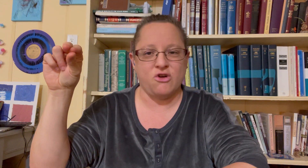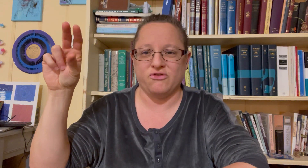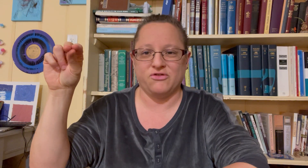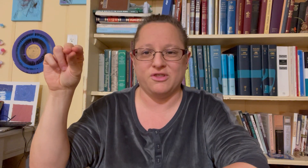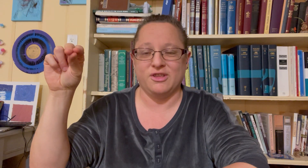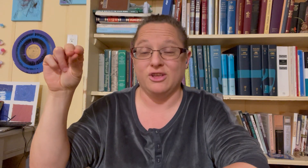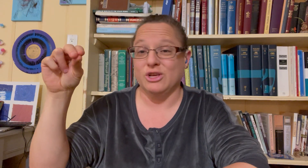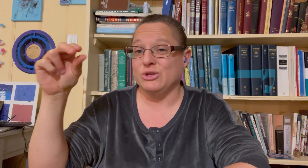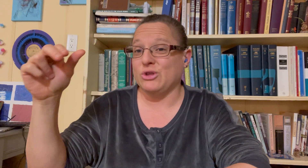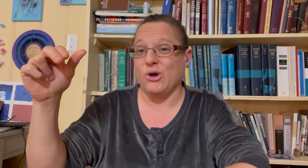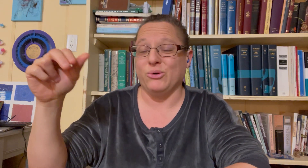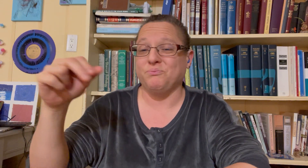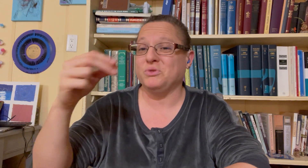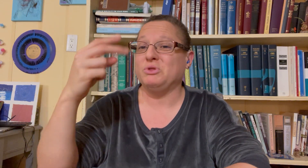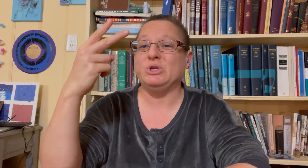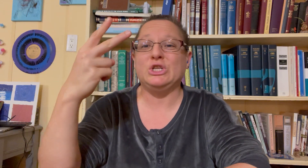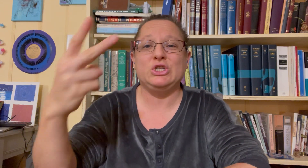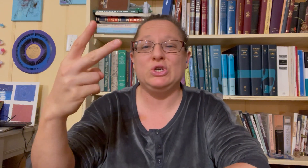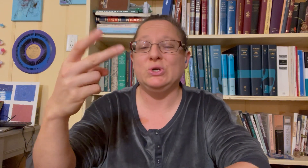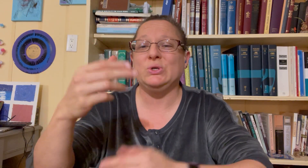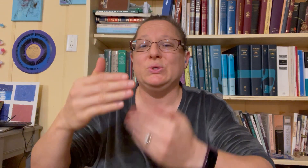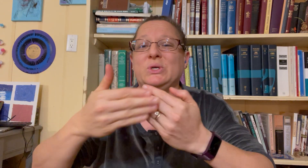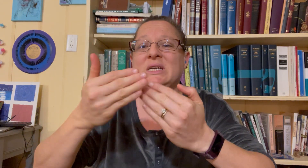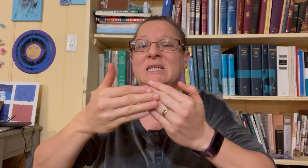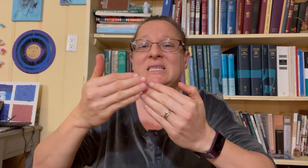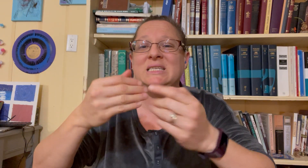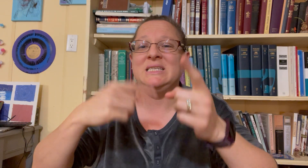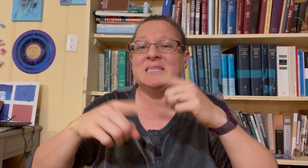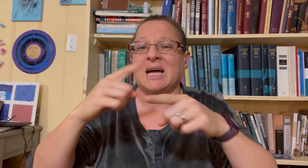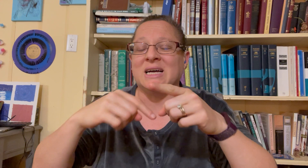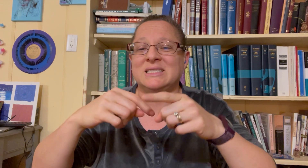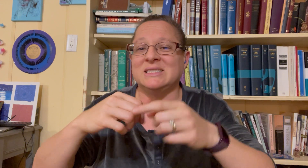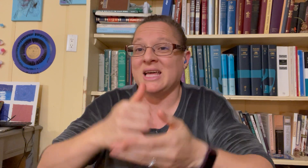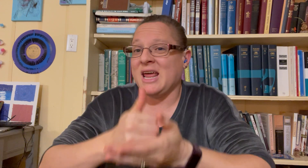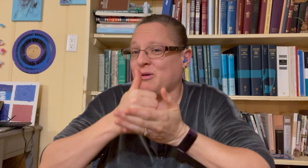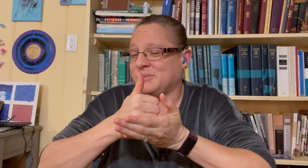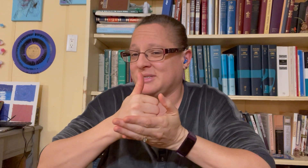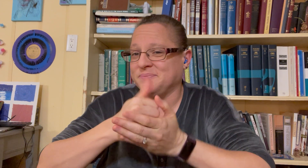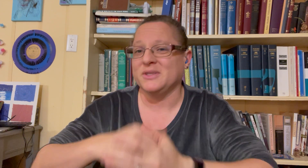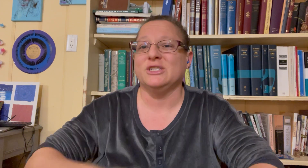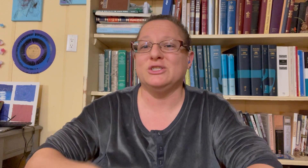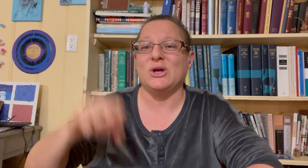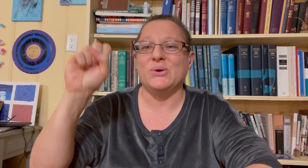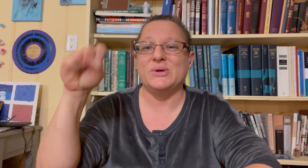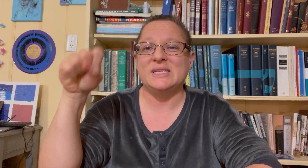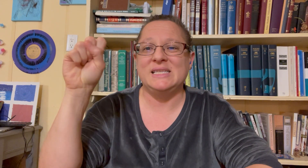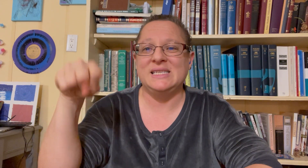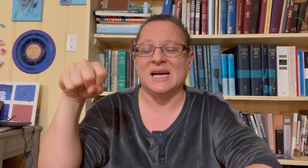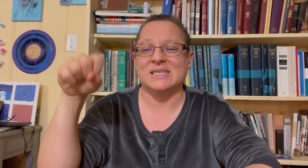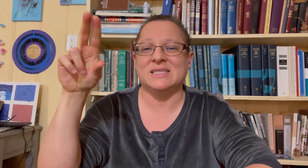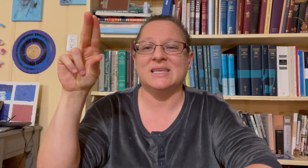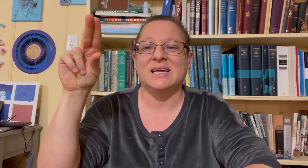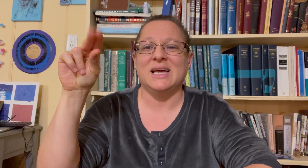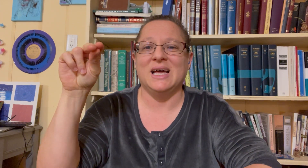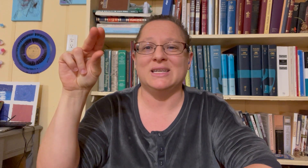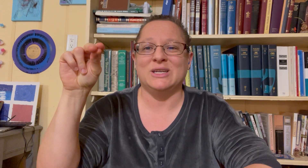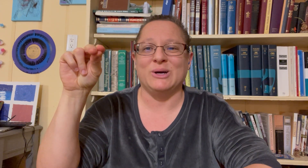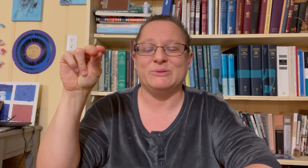so those are two easy signs and it helps so yes and no